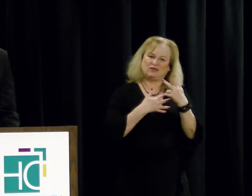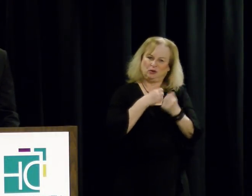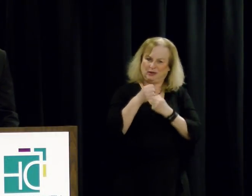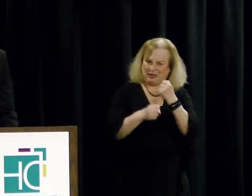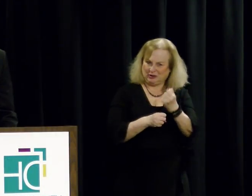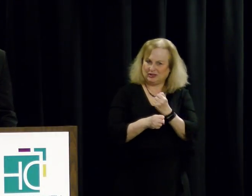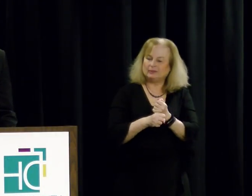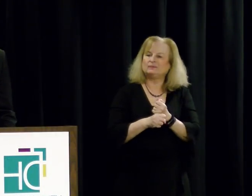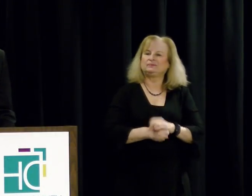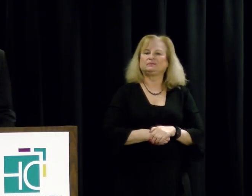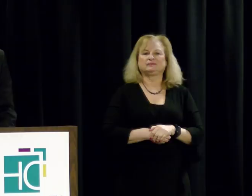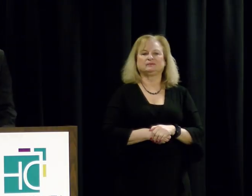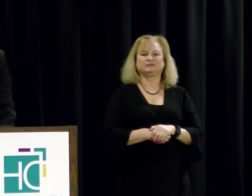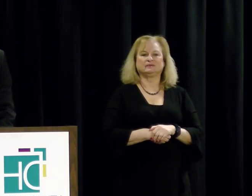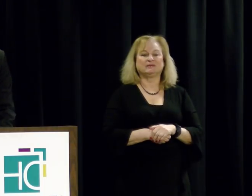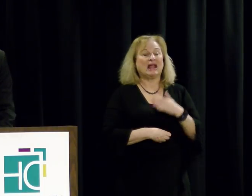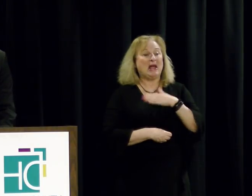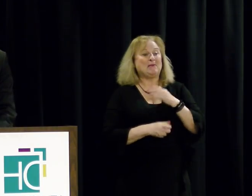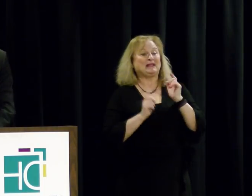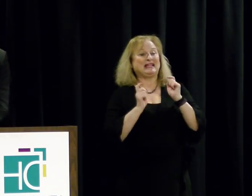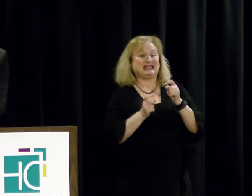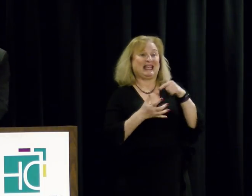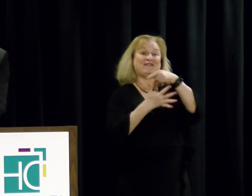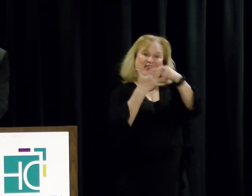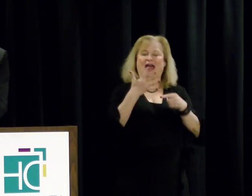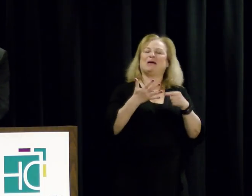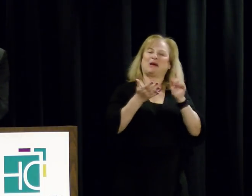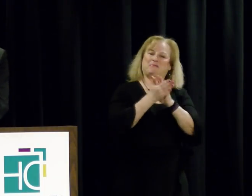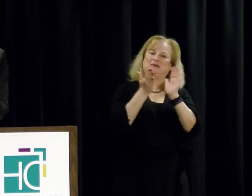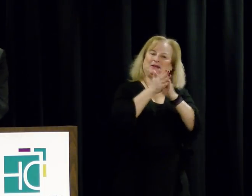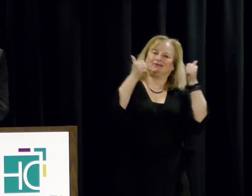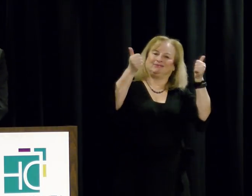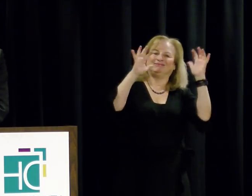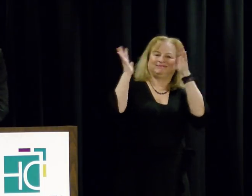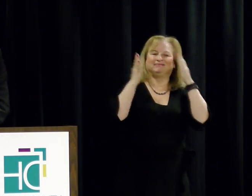years. Please give them a big round of applause.